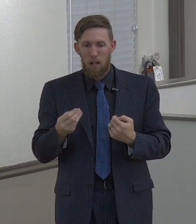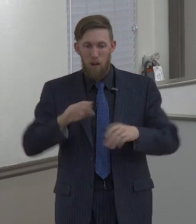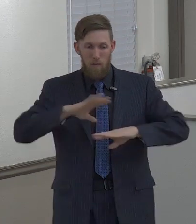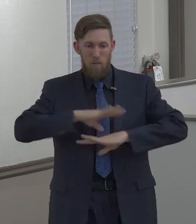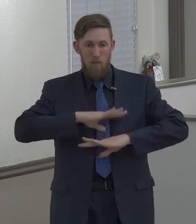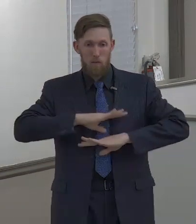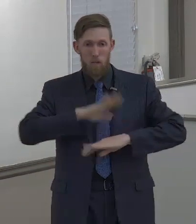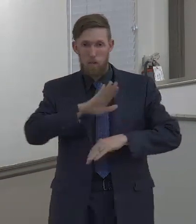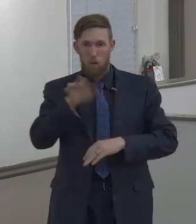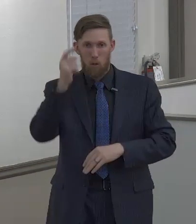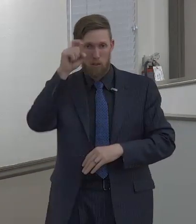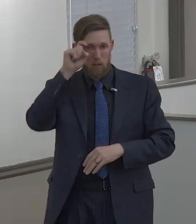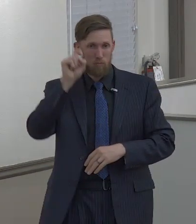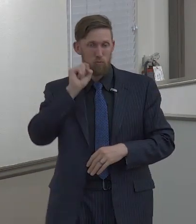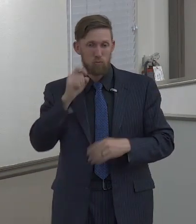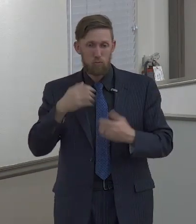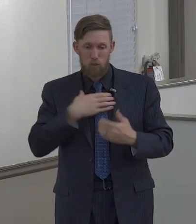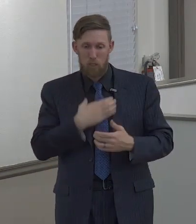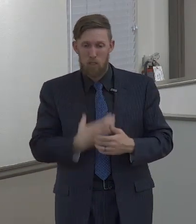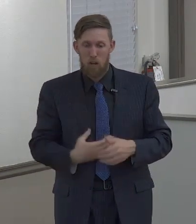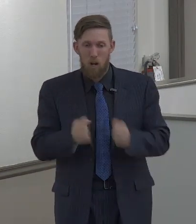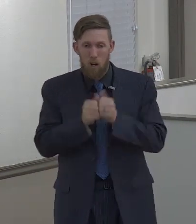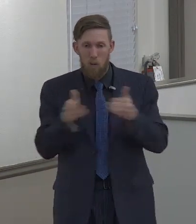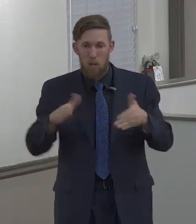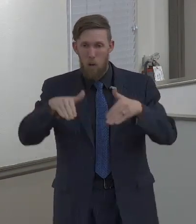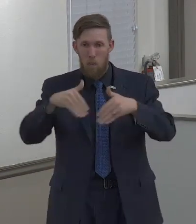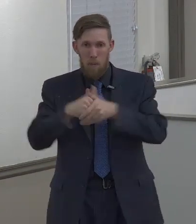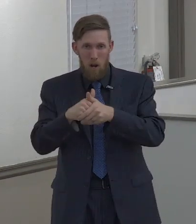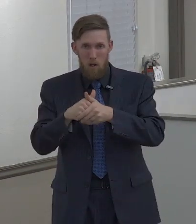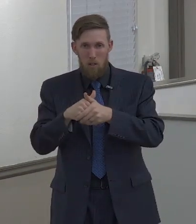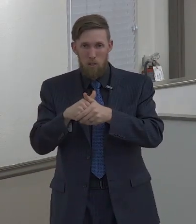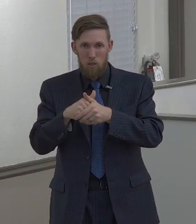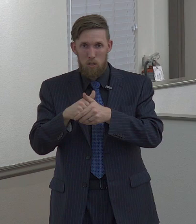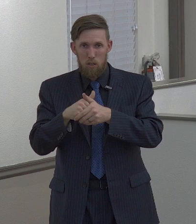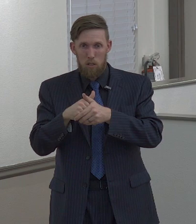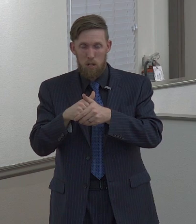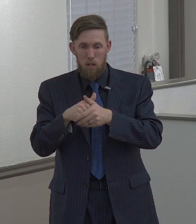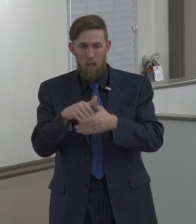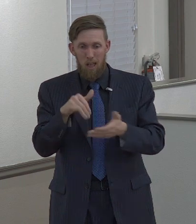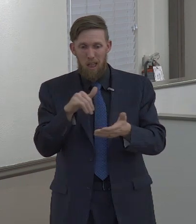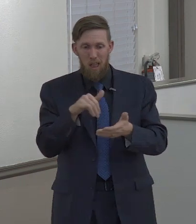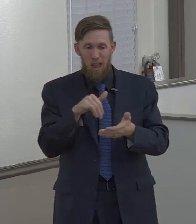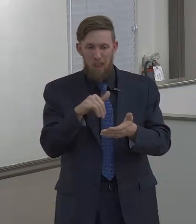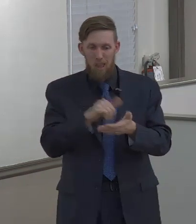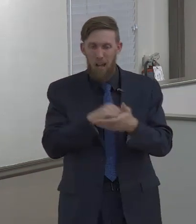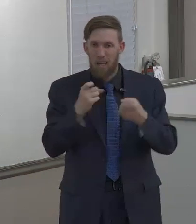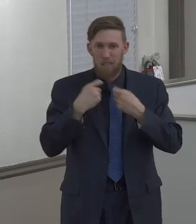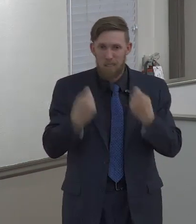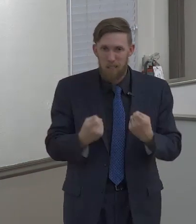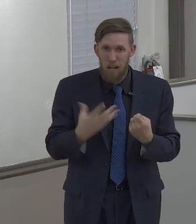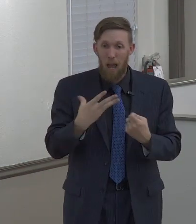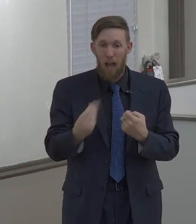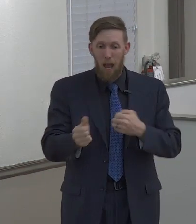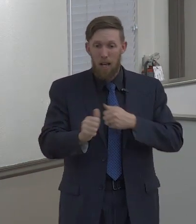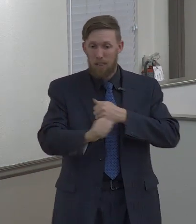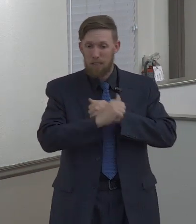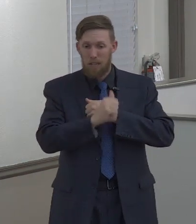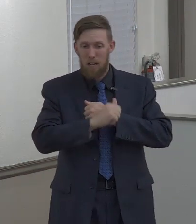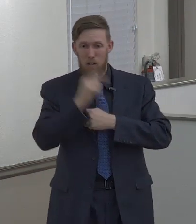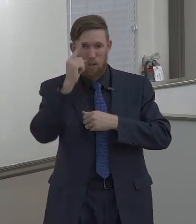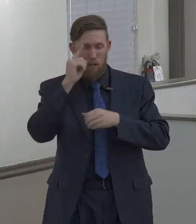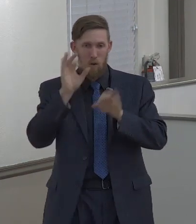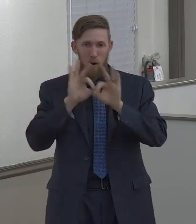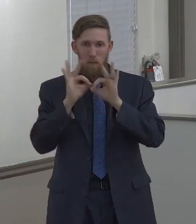fulfillment of a sexual desire outside of marriage, fornication is a direct attack on the family.